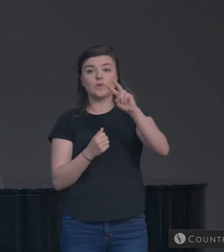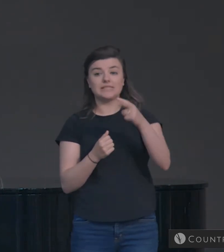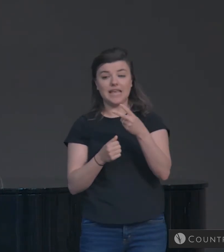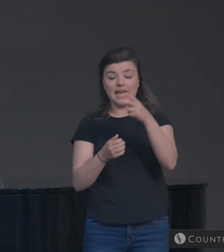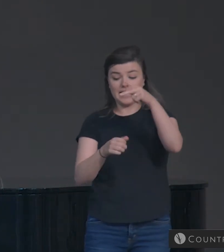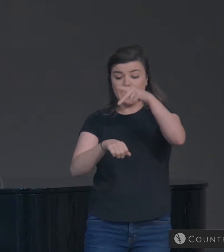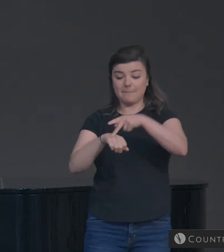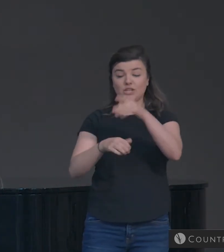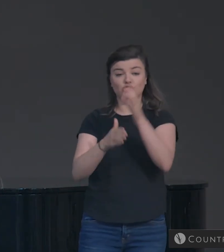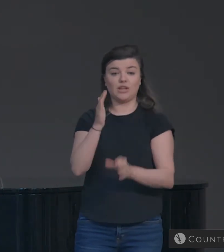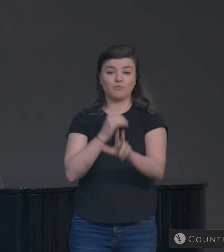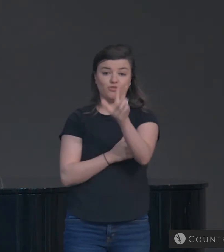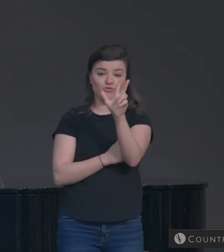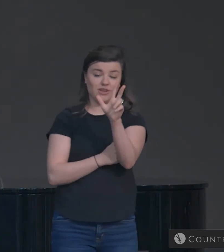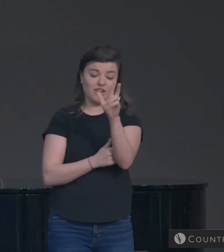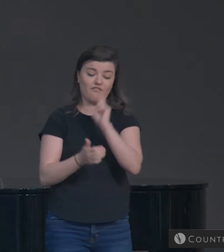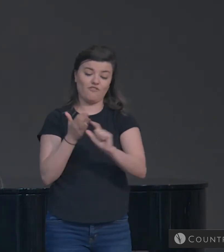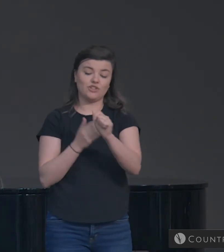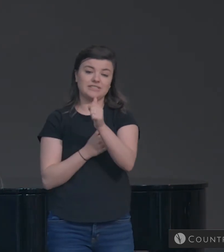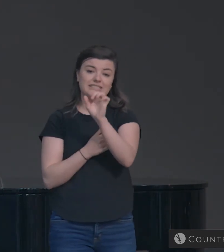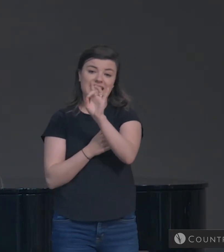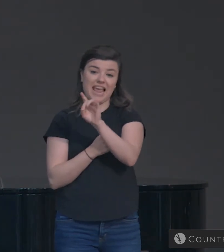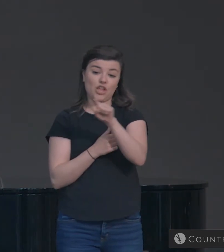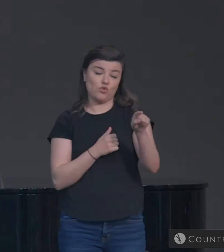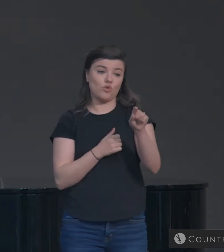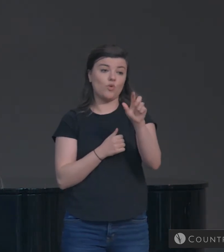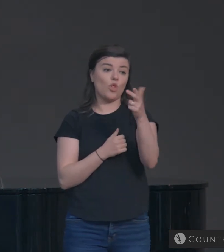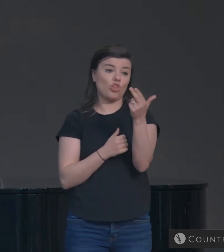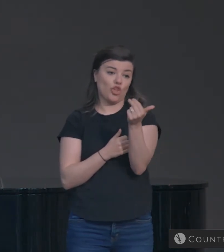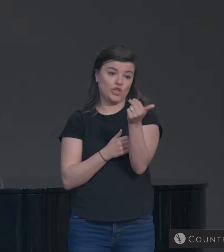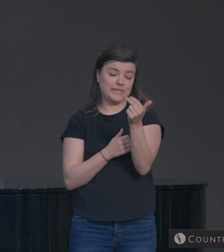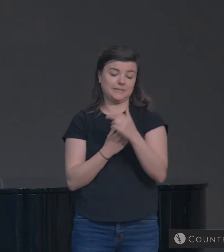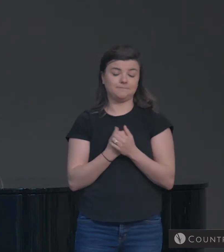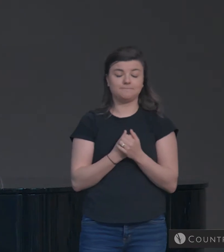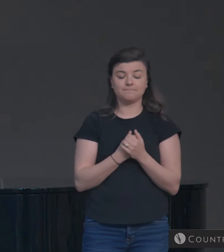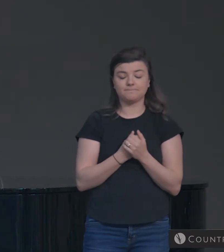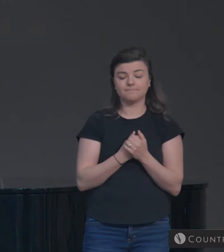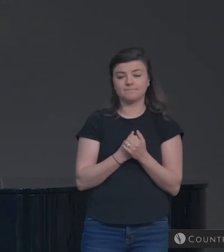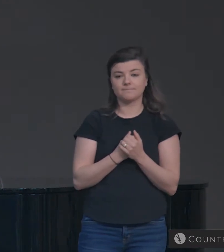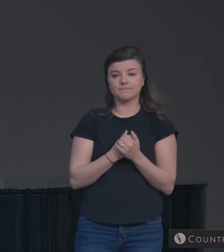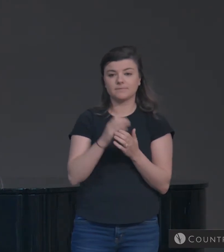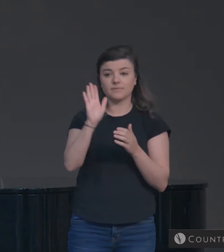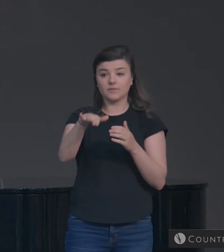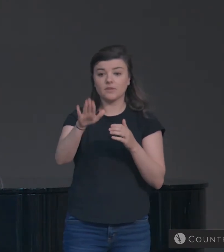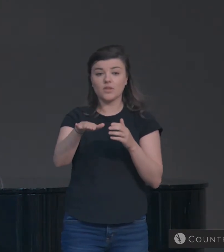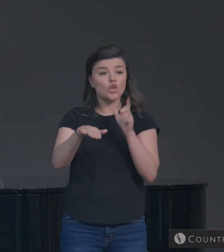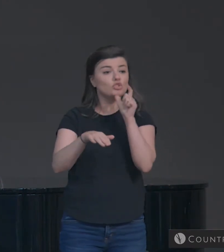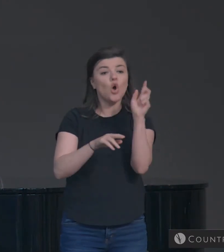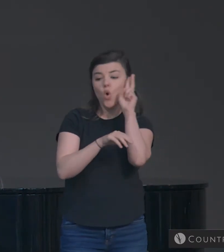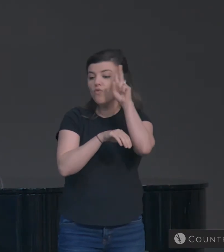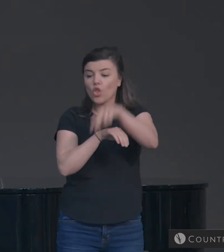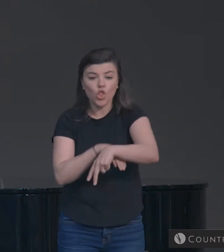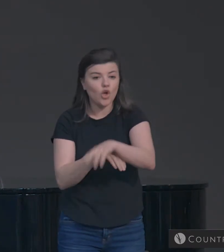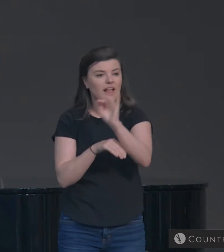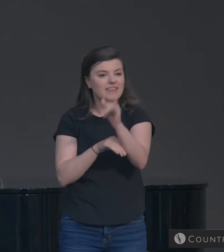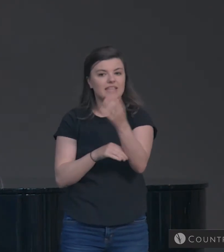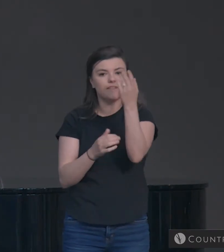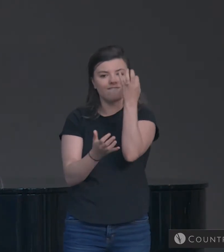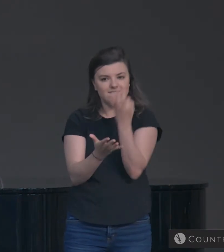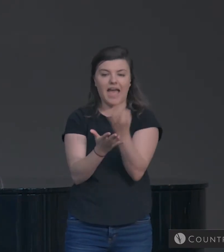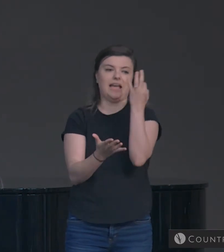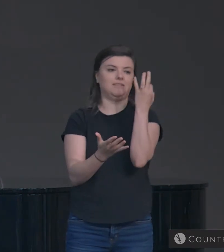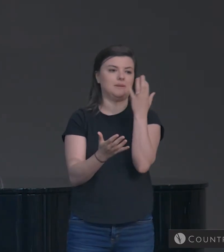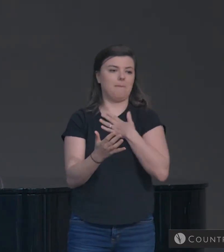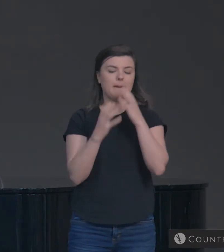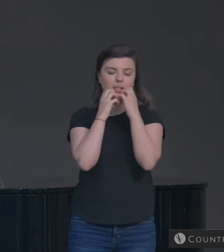3, verses 8 through 13. But do not overlook this one fact,